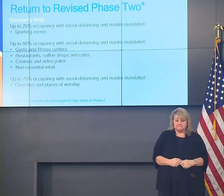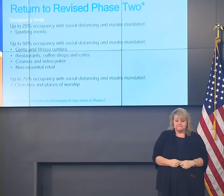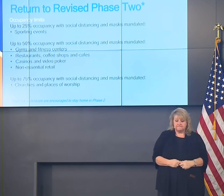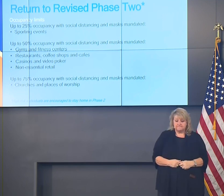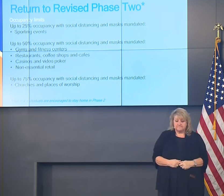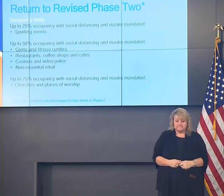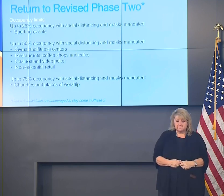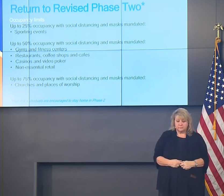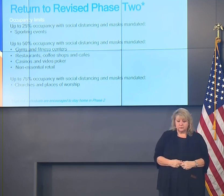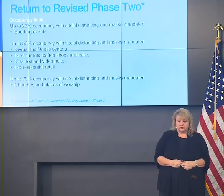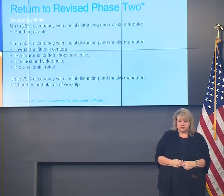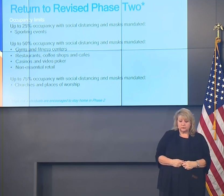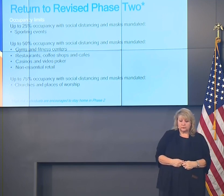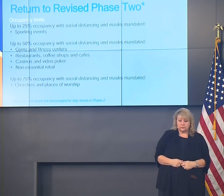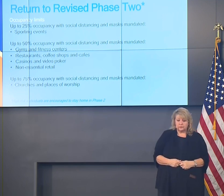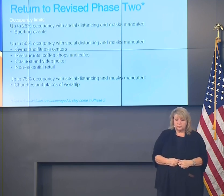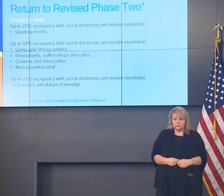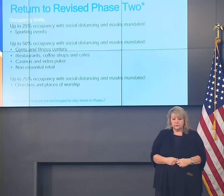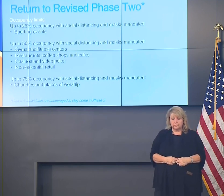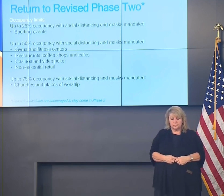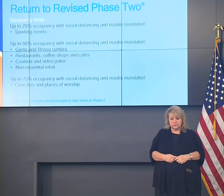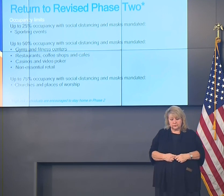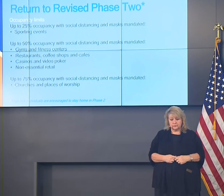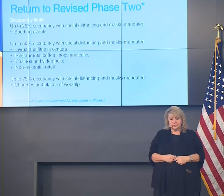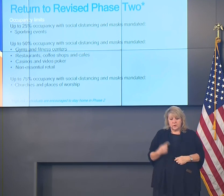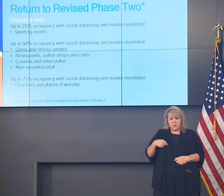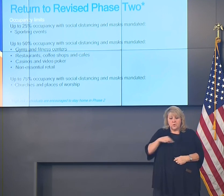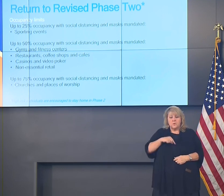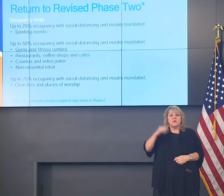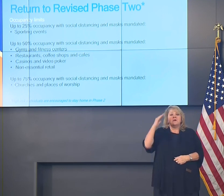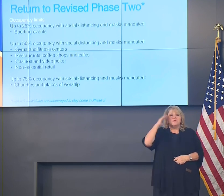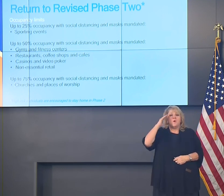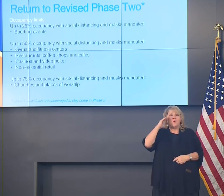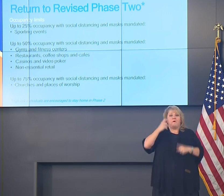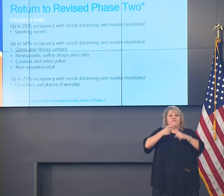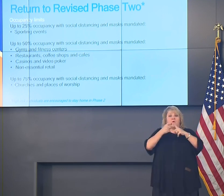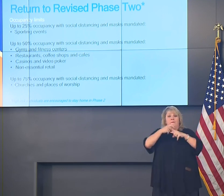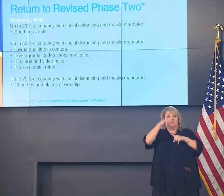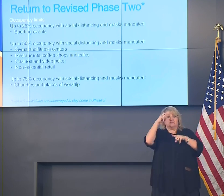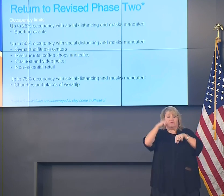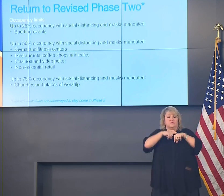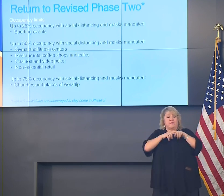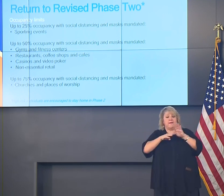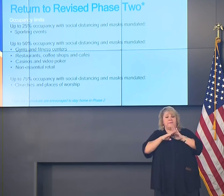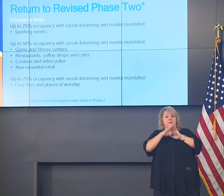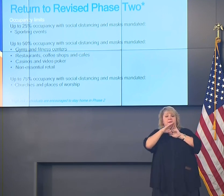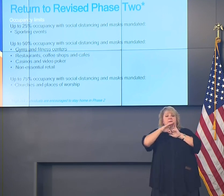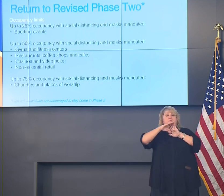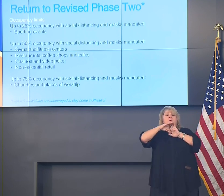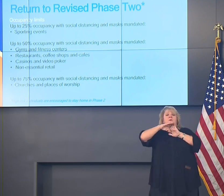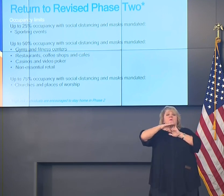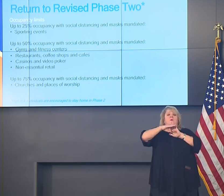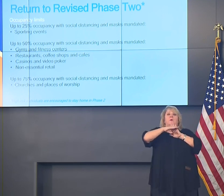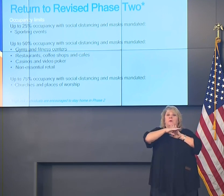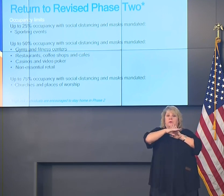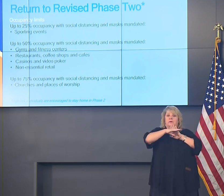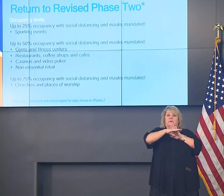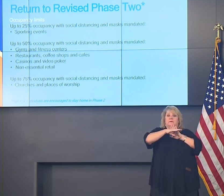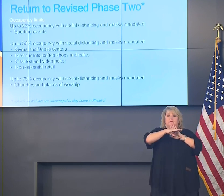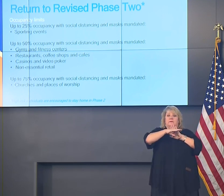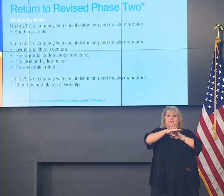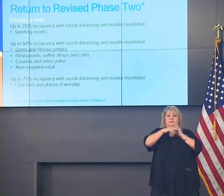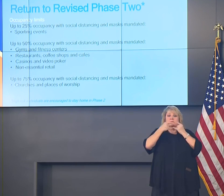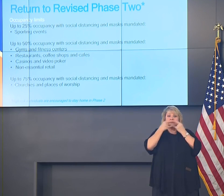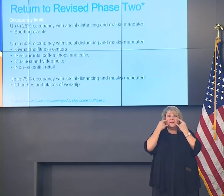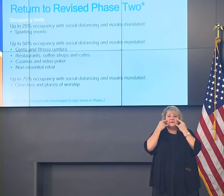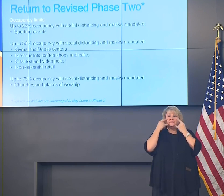We know that it was a critical part of slowing the spread coming out of the summer surge. We know that it will be a critical part of slowing the spread